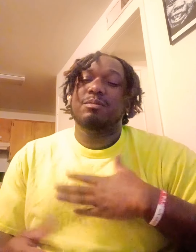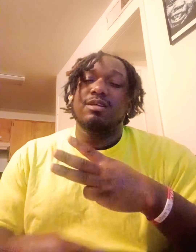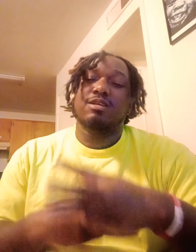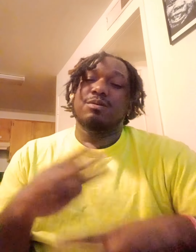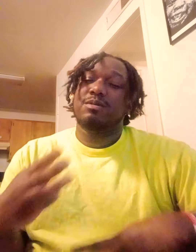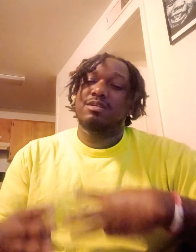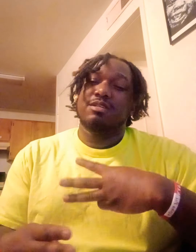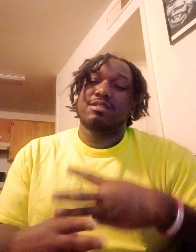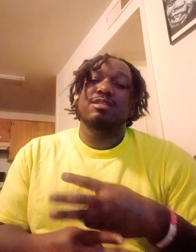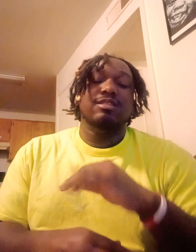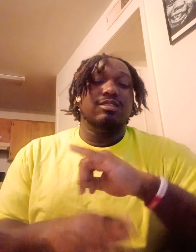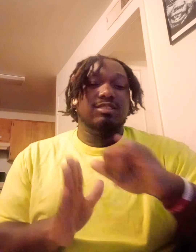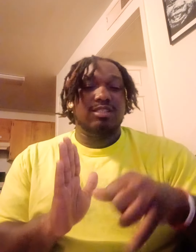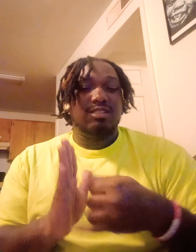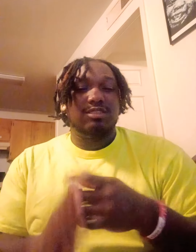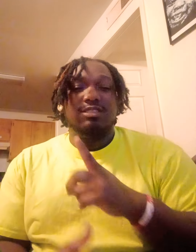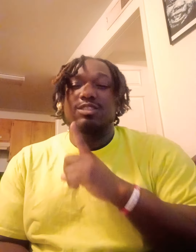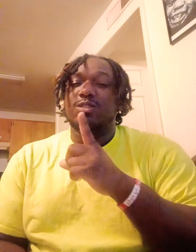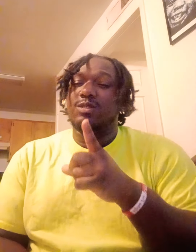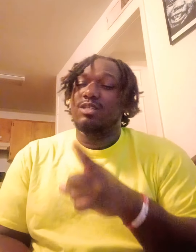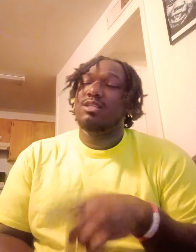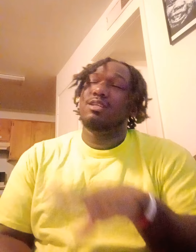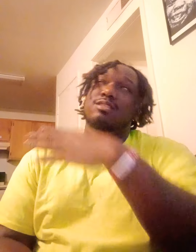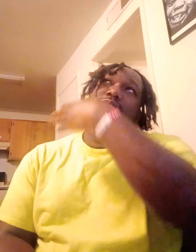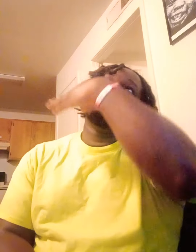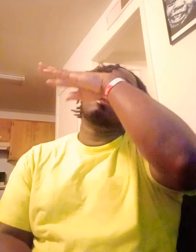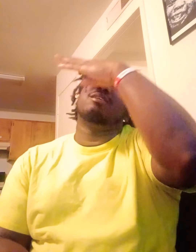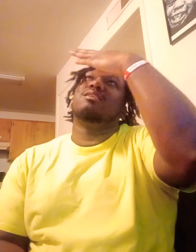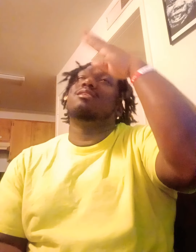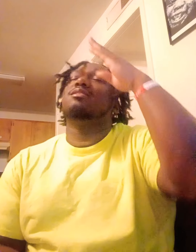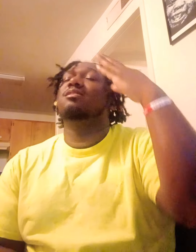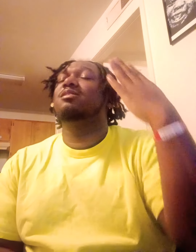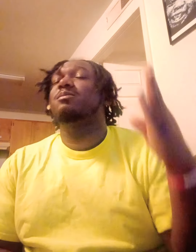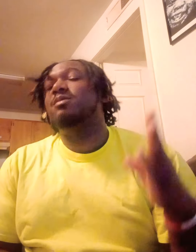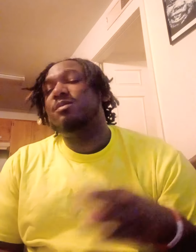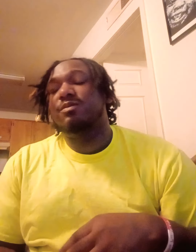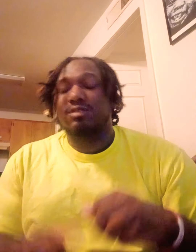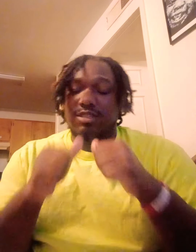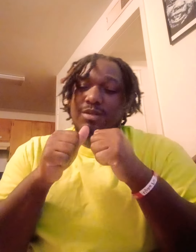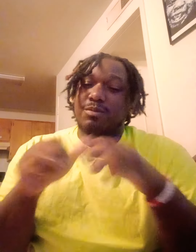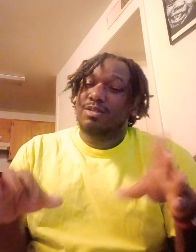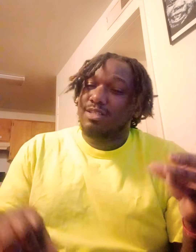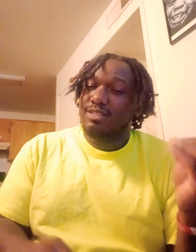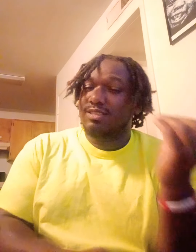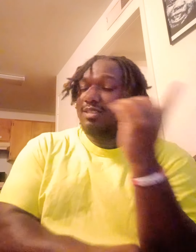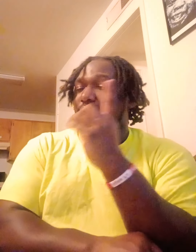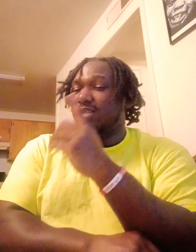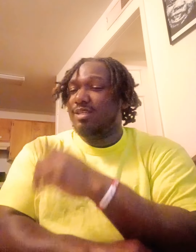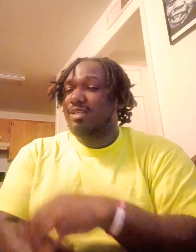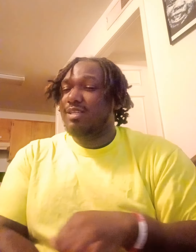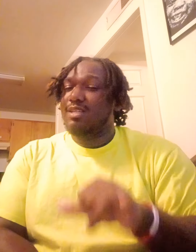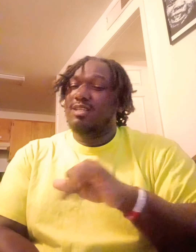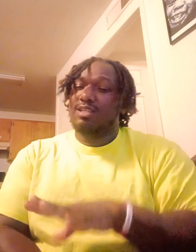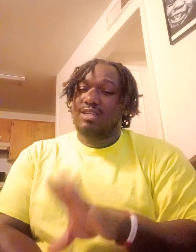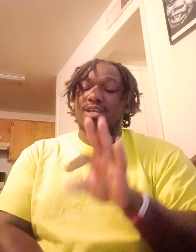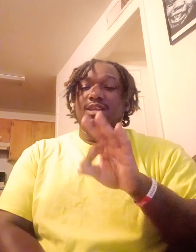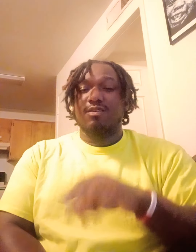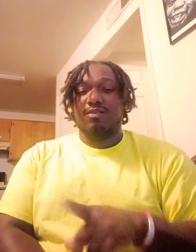my world Just the show As the sky is blue Just the day That I'm